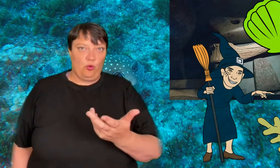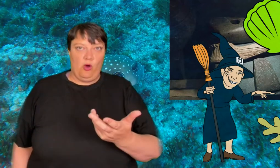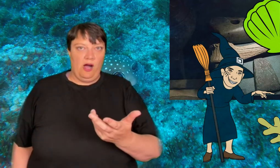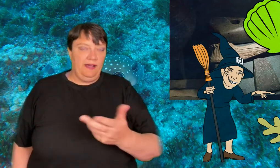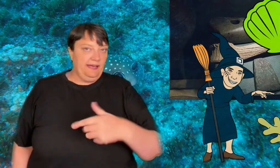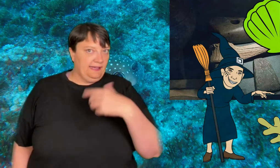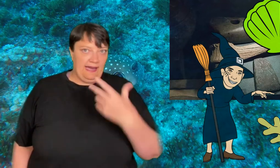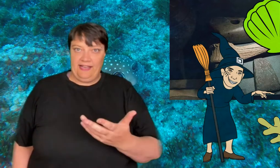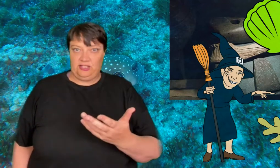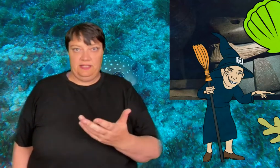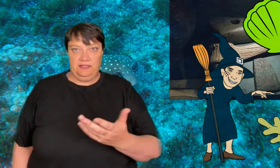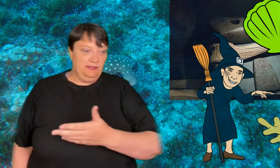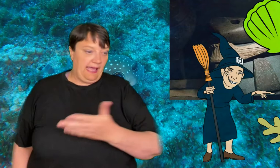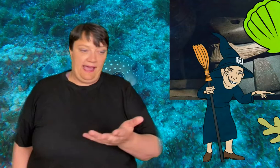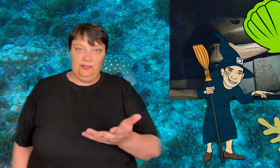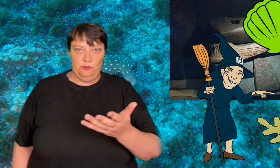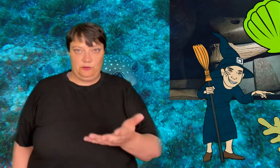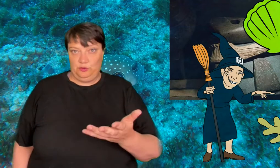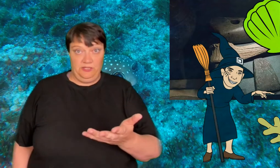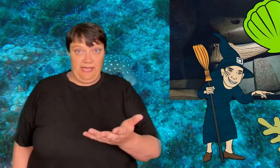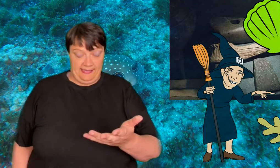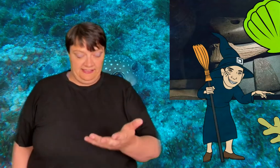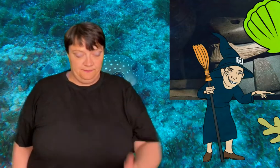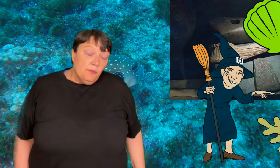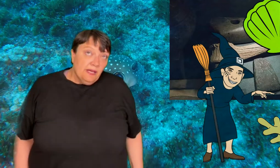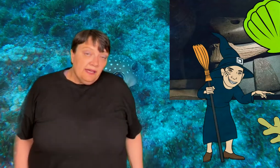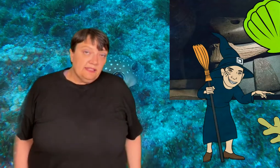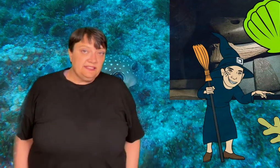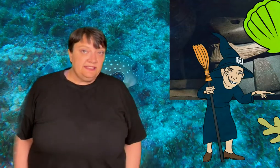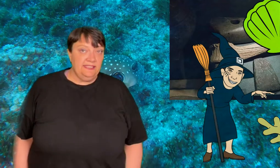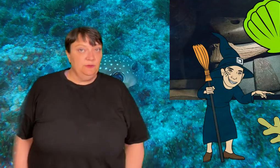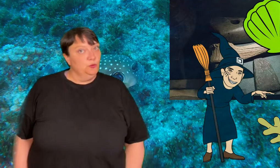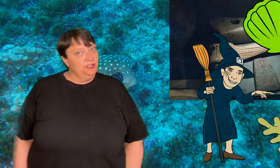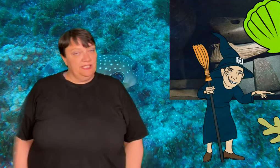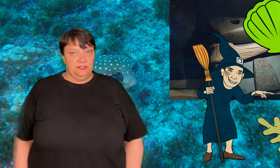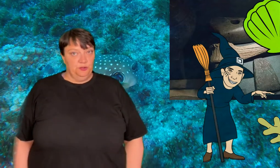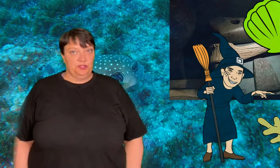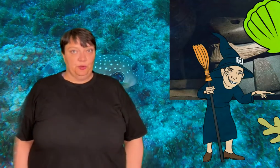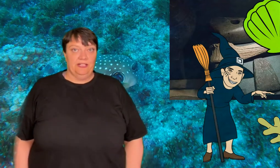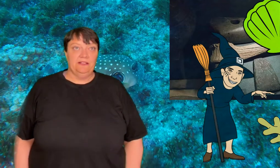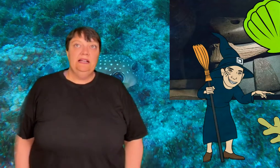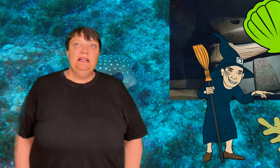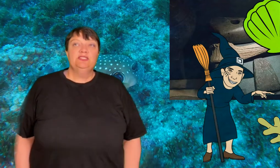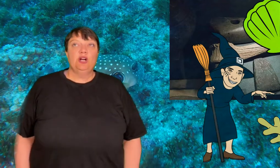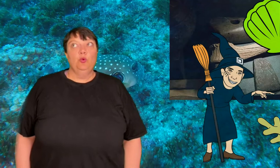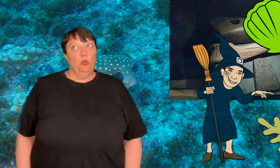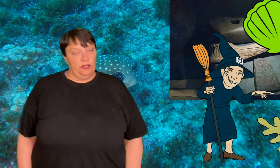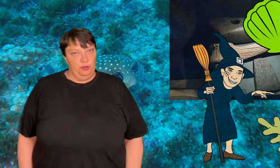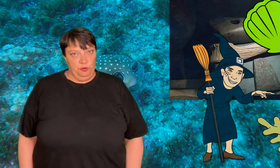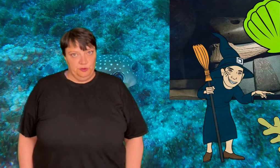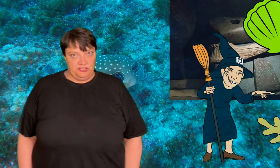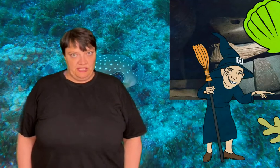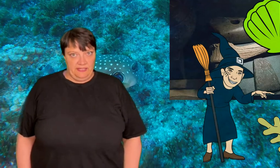some rawhide and lash the handle to the axe. But under the sea wood doesn't do so well so